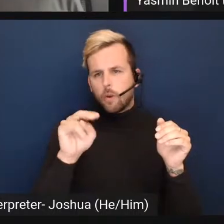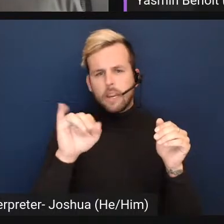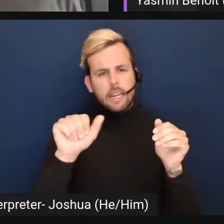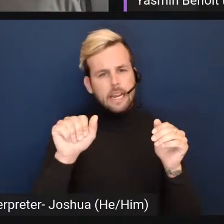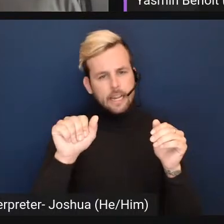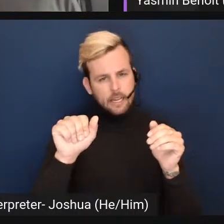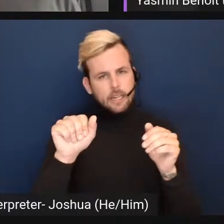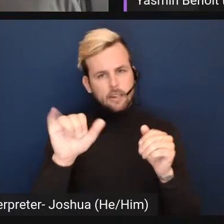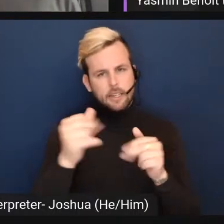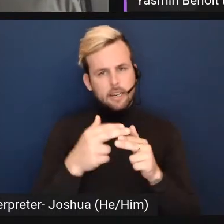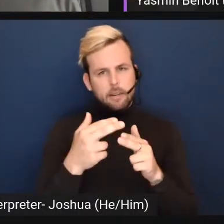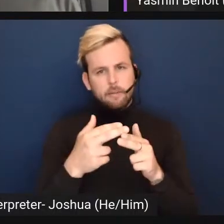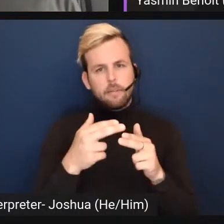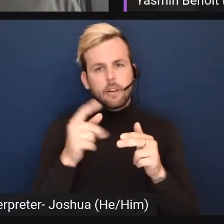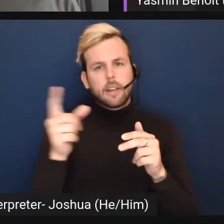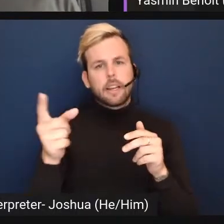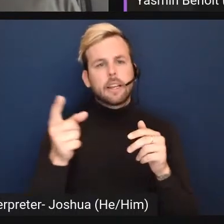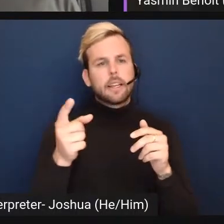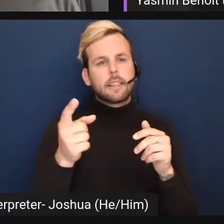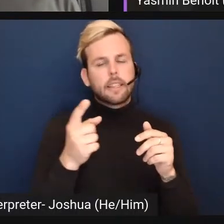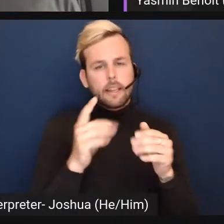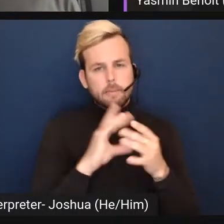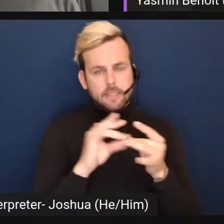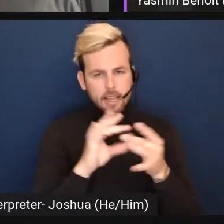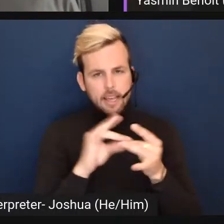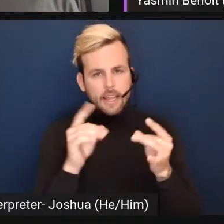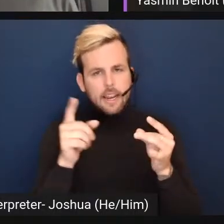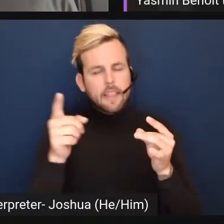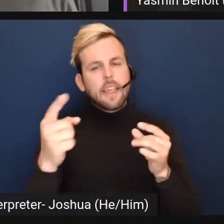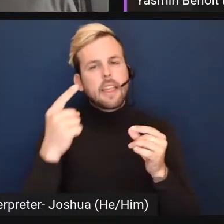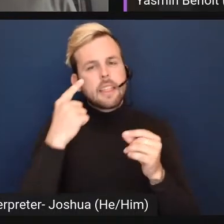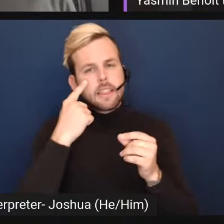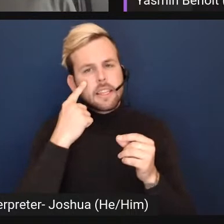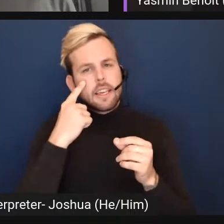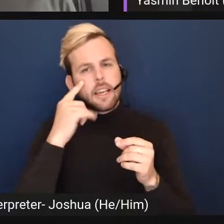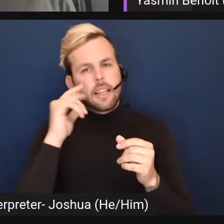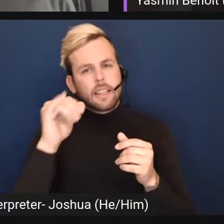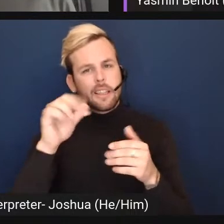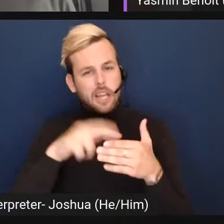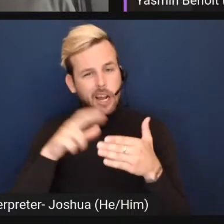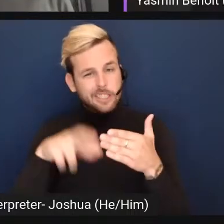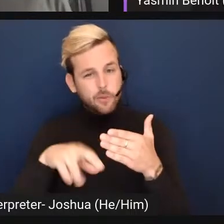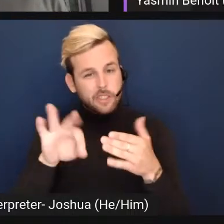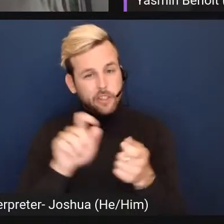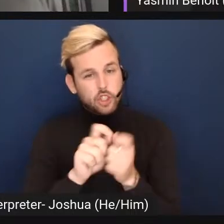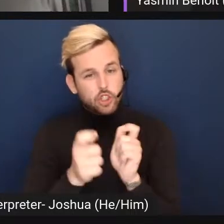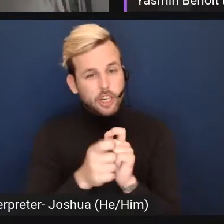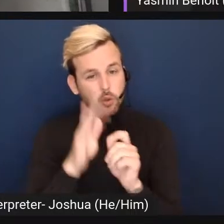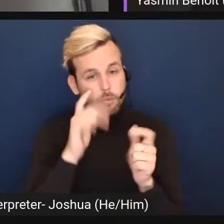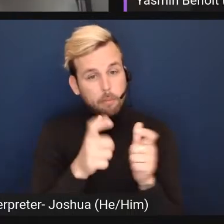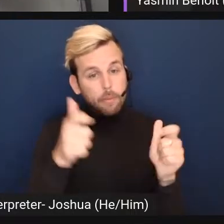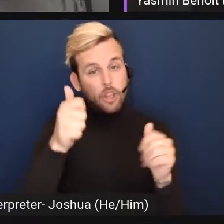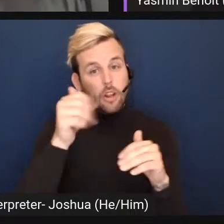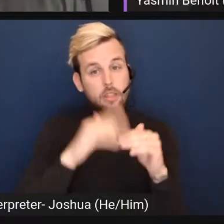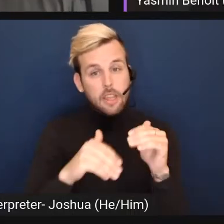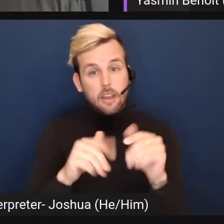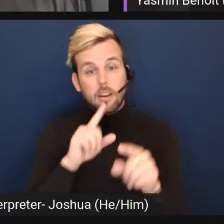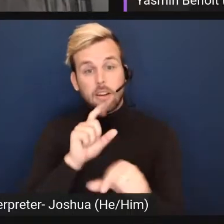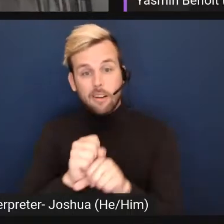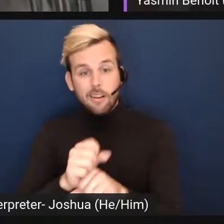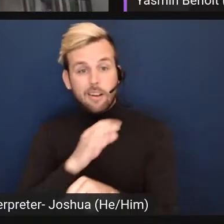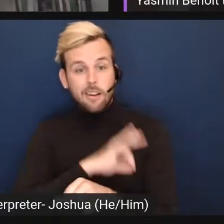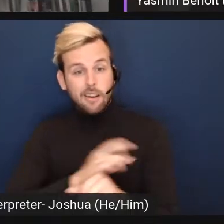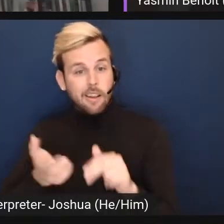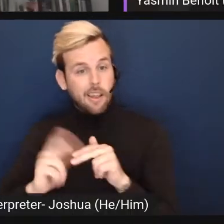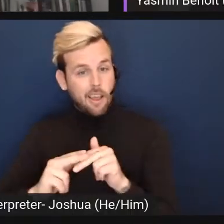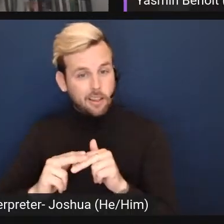they said that they think that the consequences of the change are going to be greater than the perceived gains because